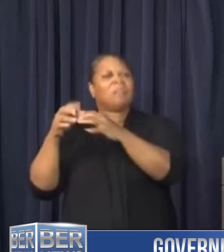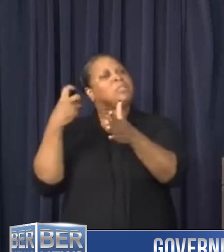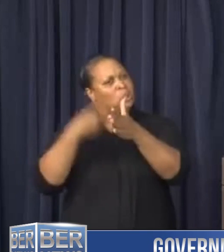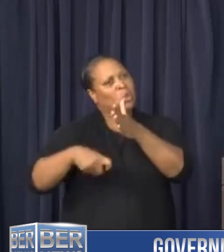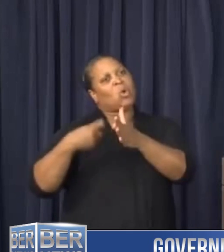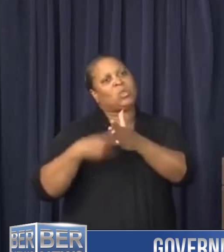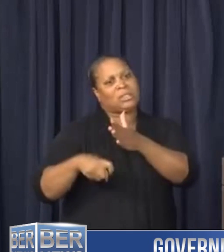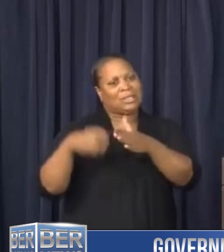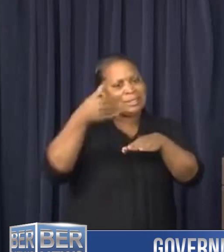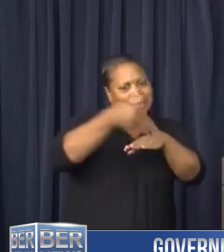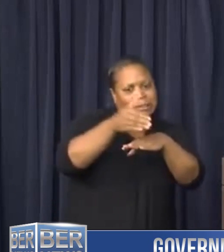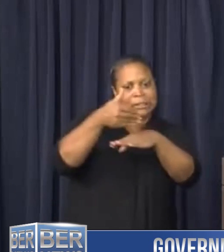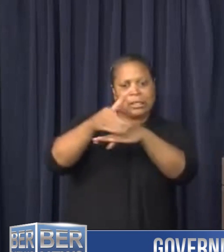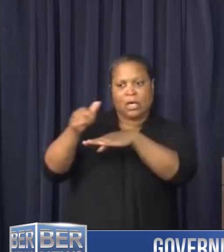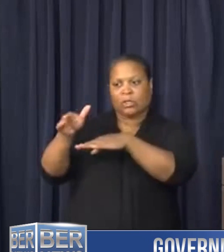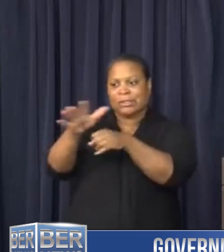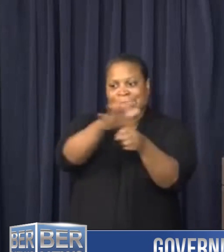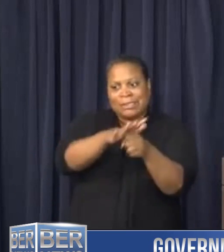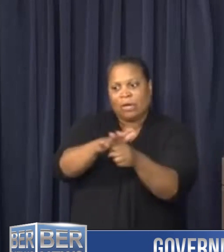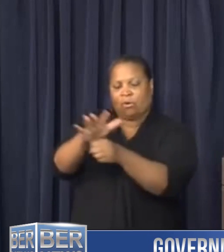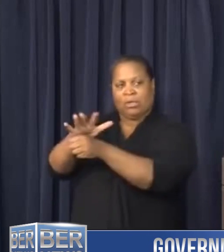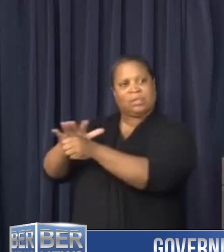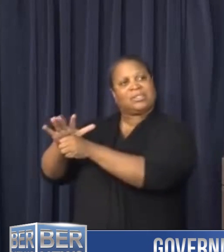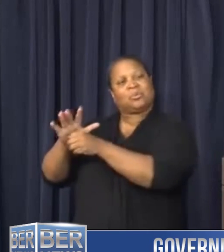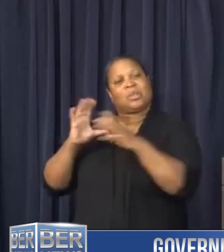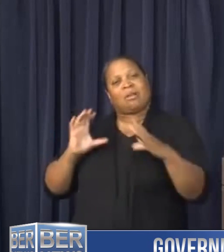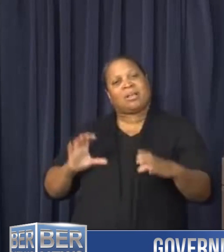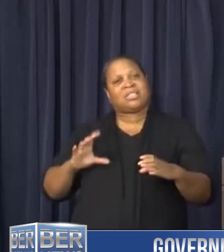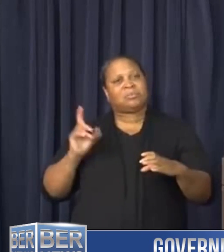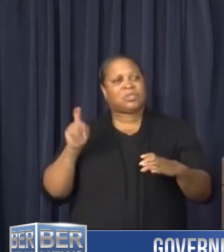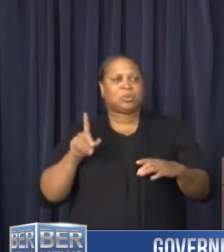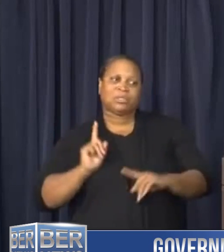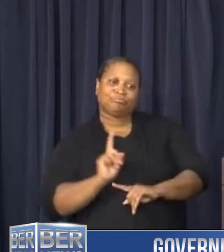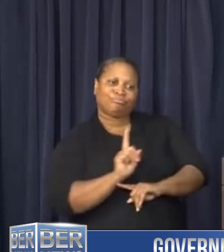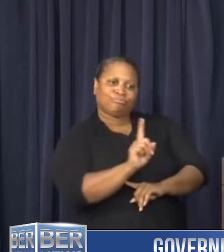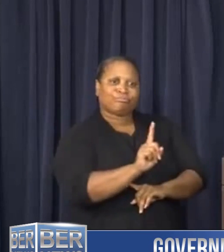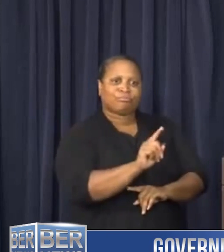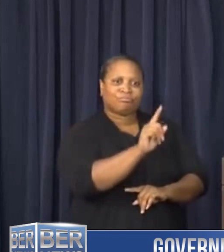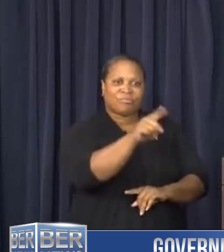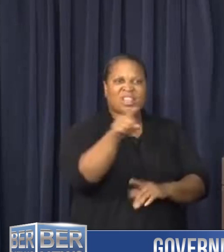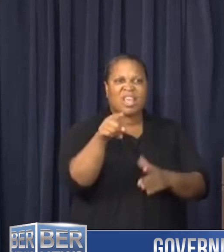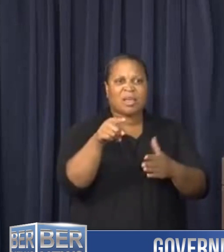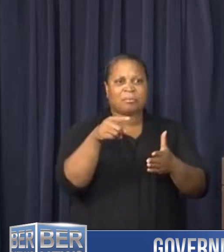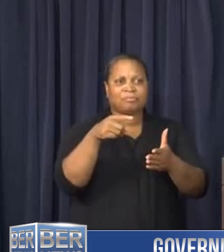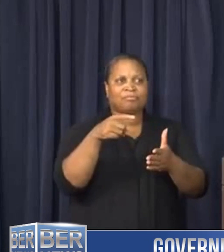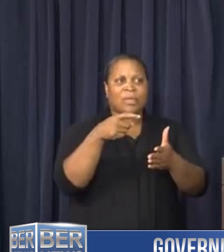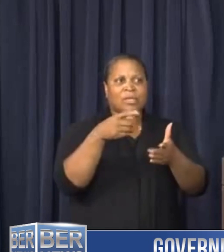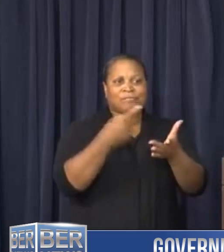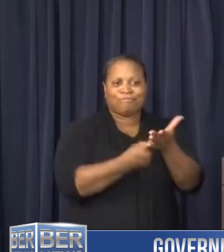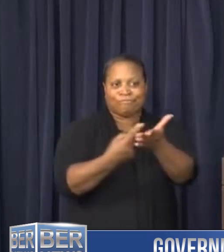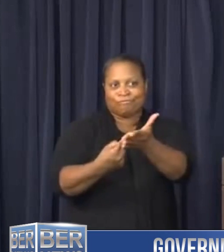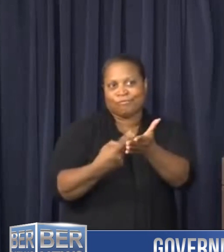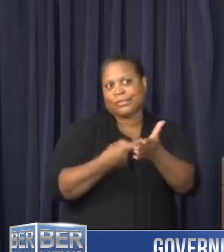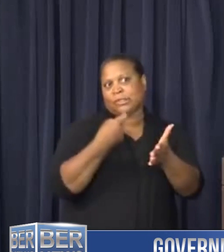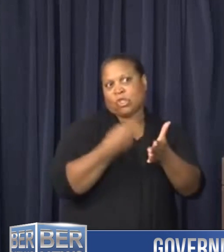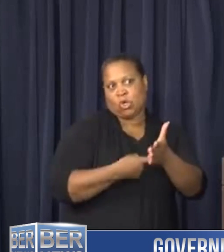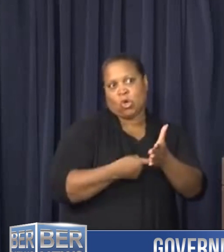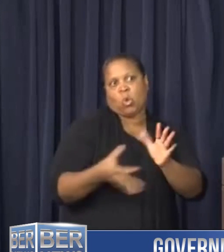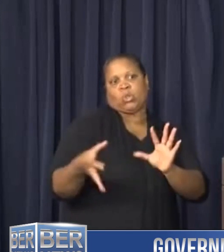and where customers, we would have to approach them about the cost burden associated with that.